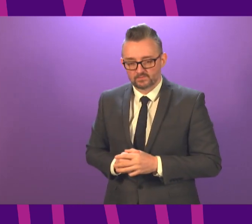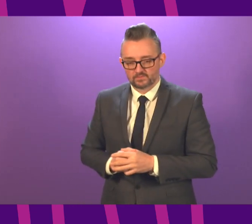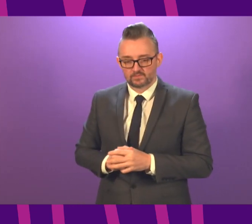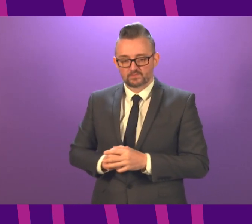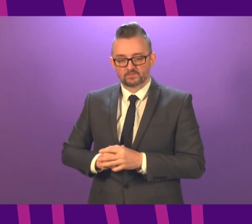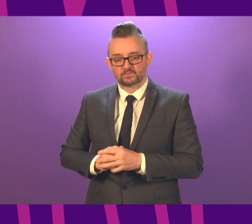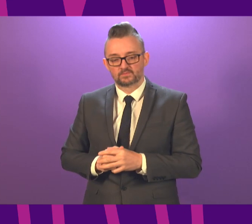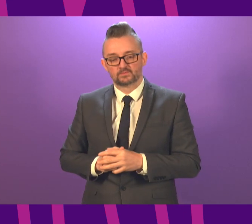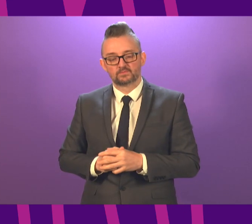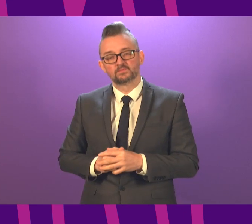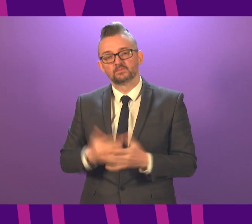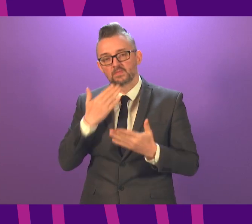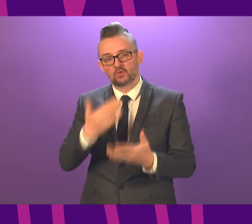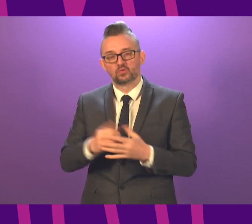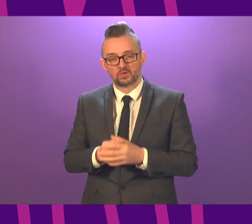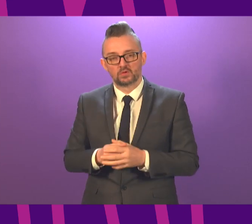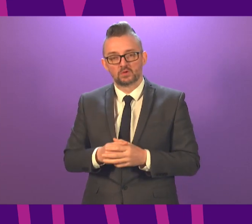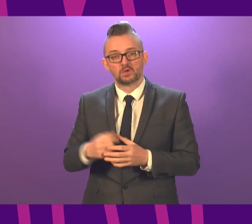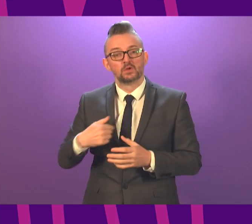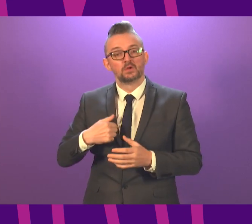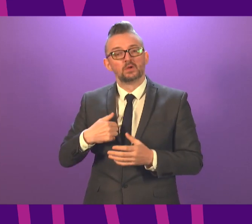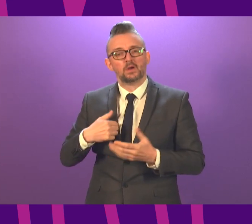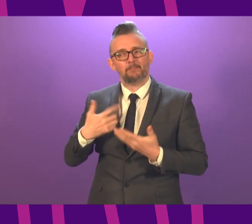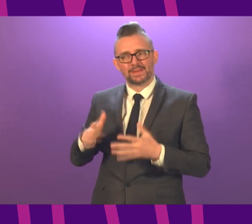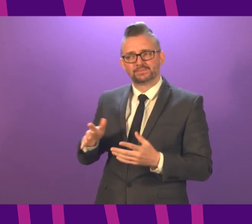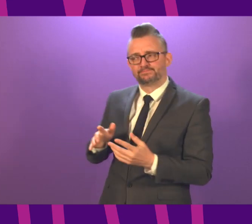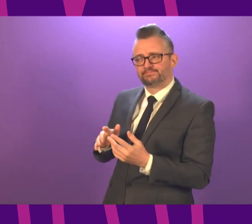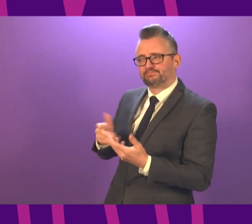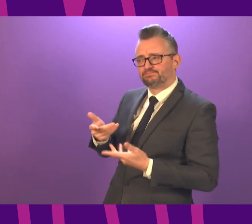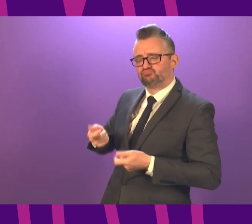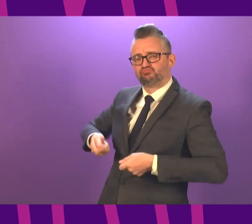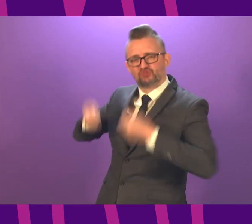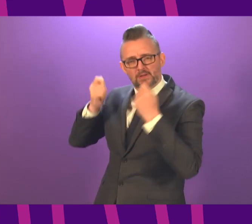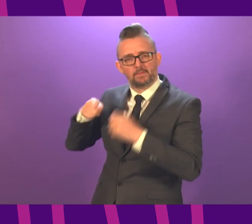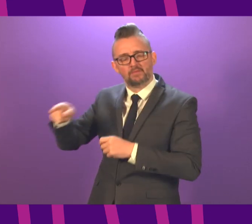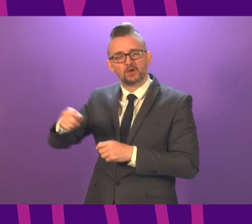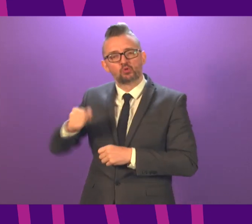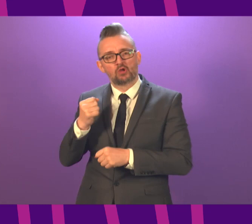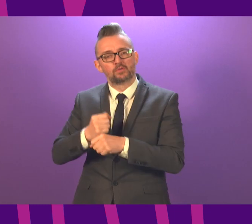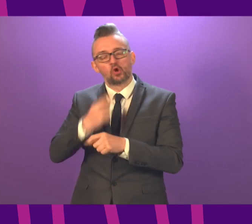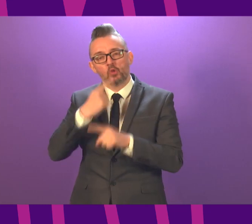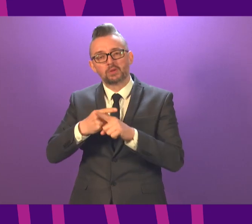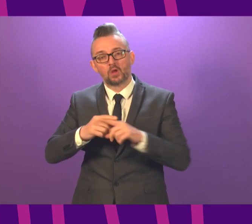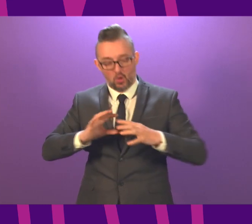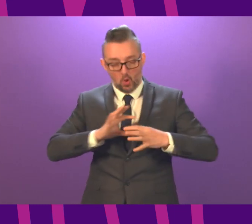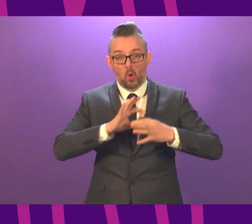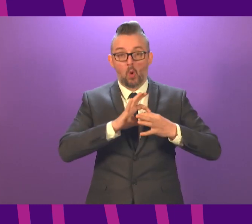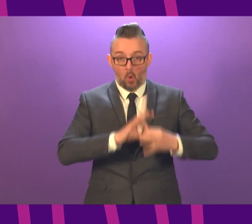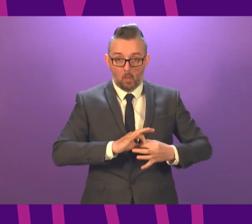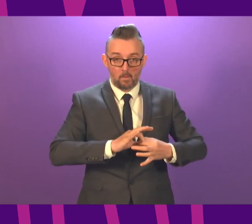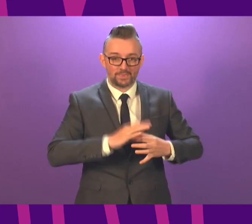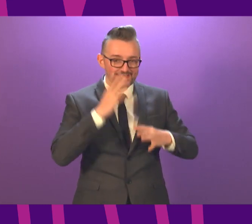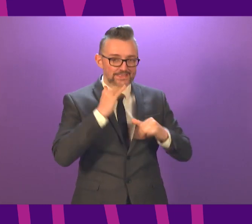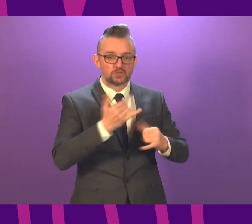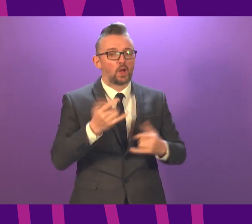Thank you, Presiding Officer. I had raised with the Scottish Government previously the issue of home testing in the Highlands and